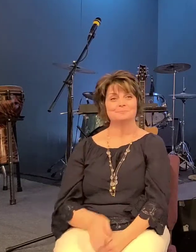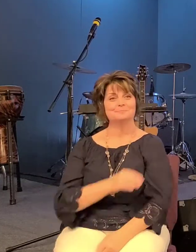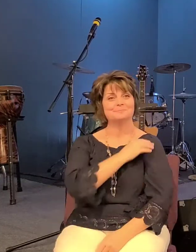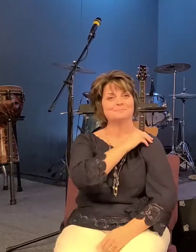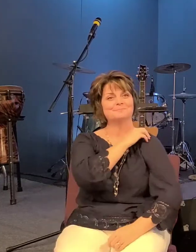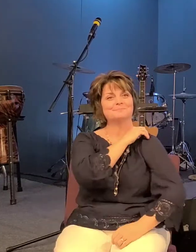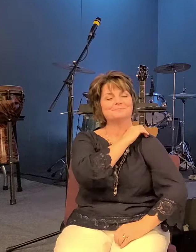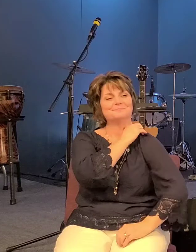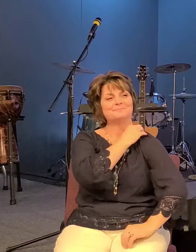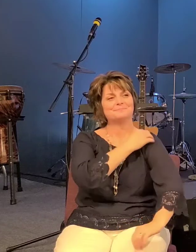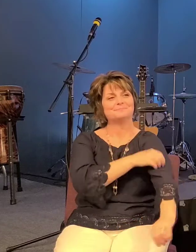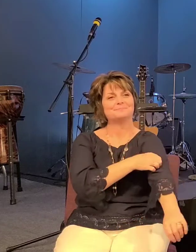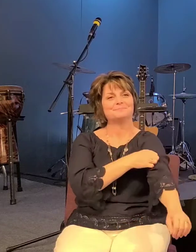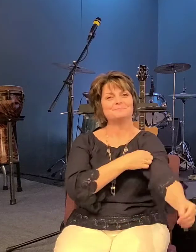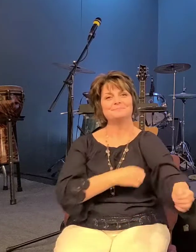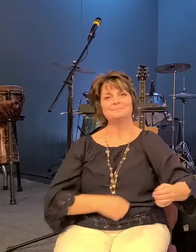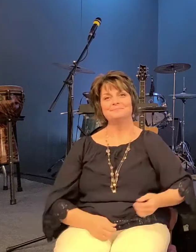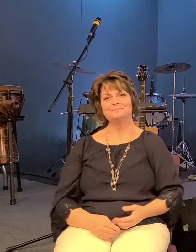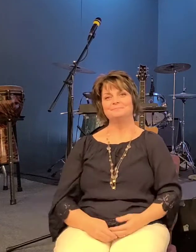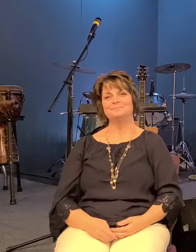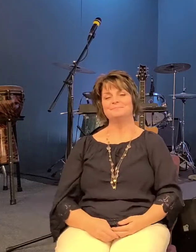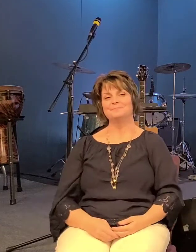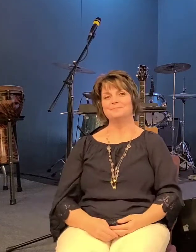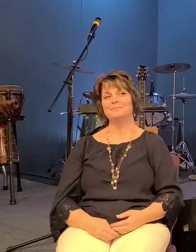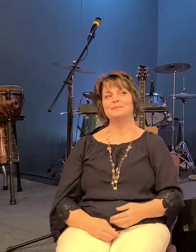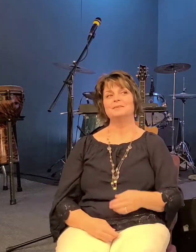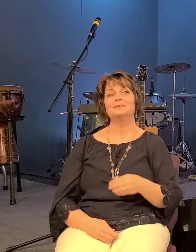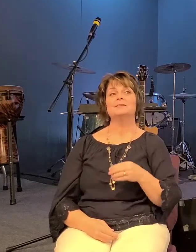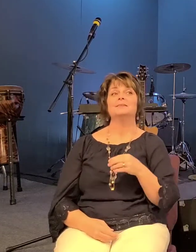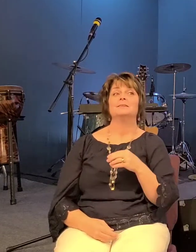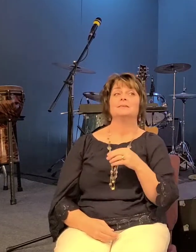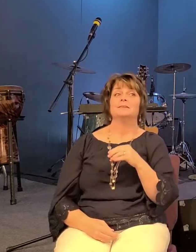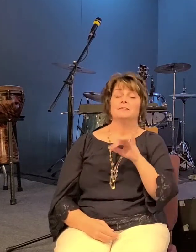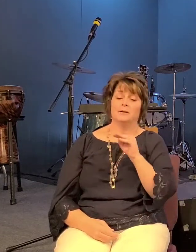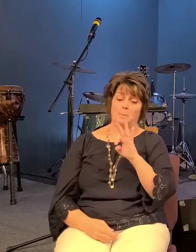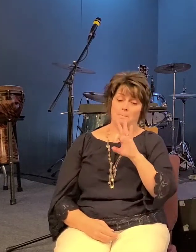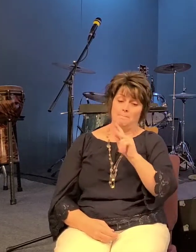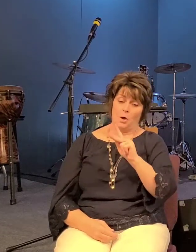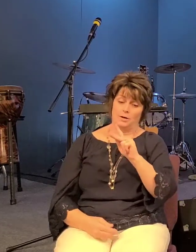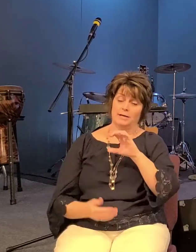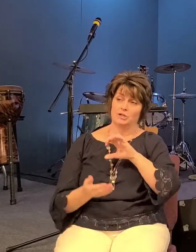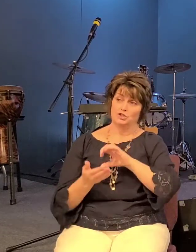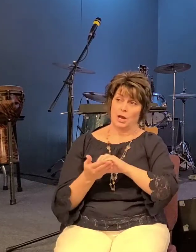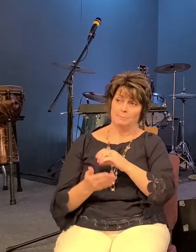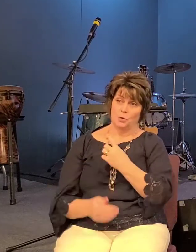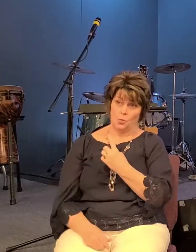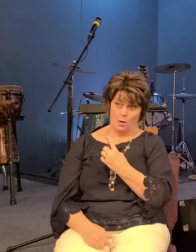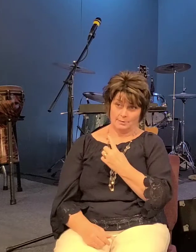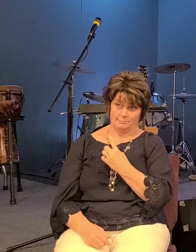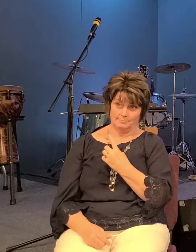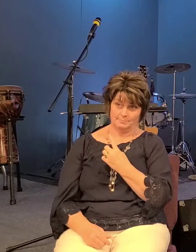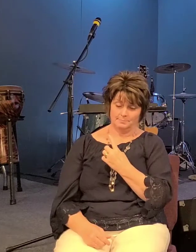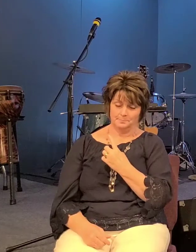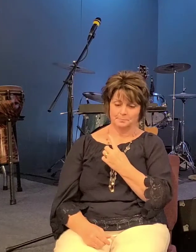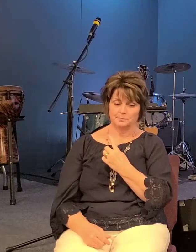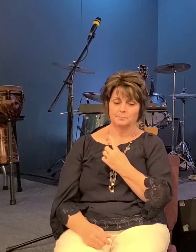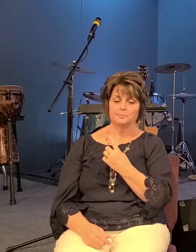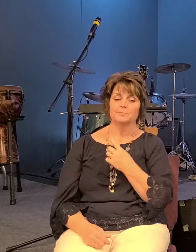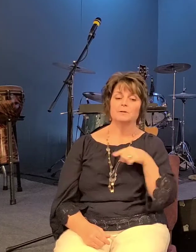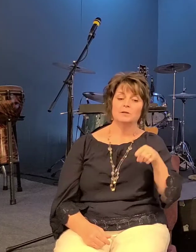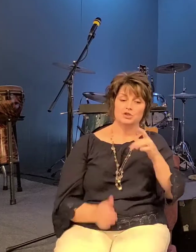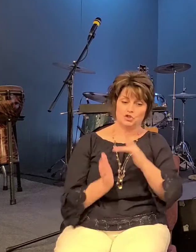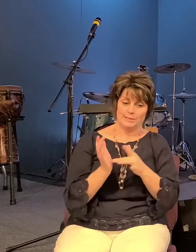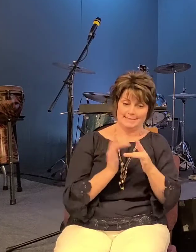in the first chapter of the gospel of mark after healing a man with leprosy this is what i'm talking about